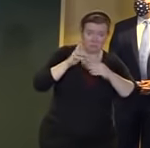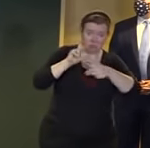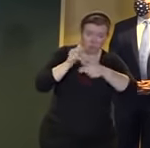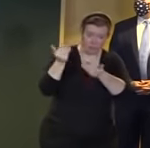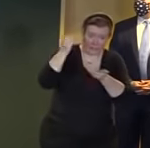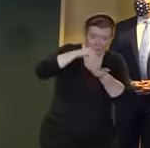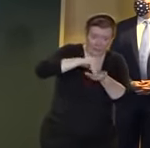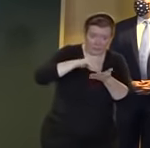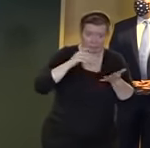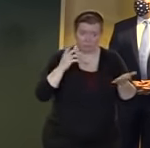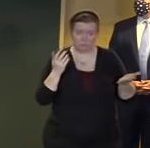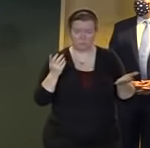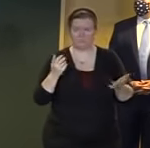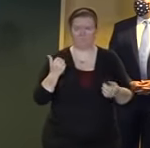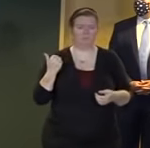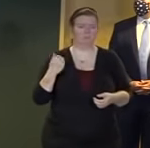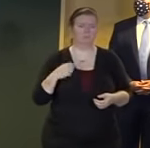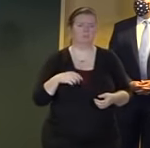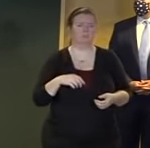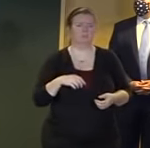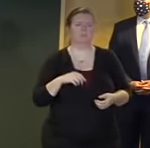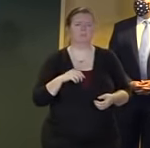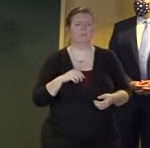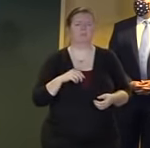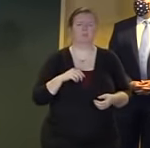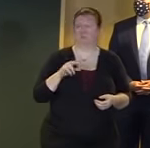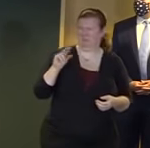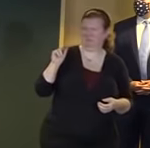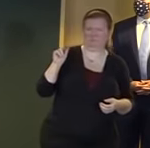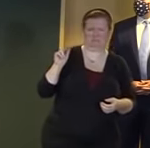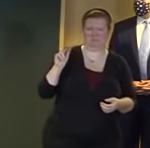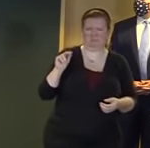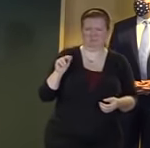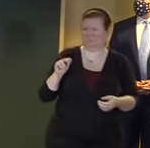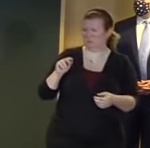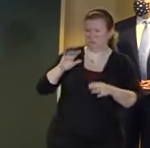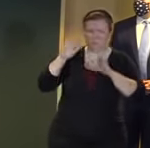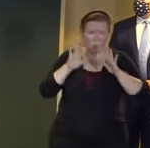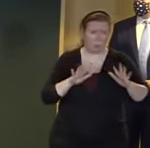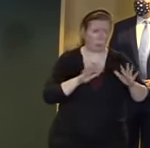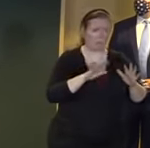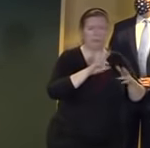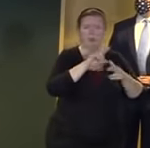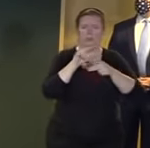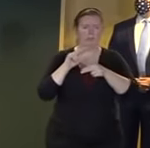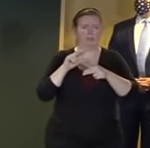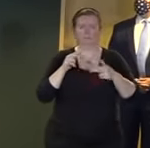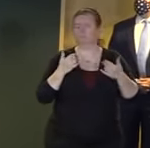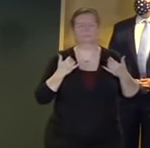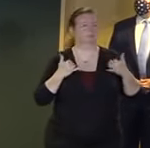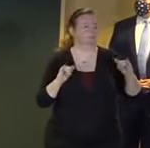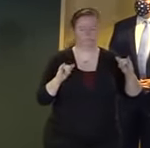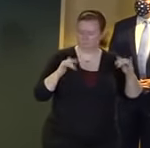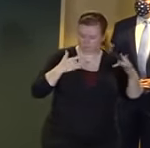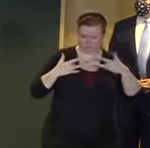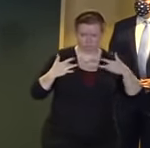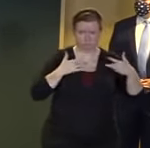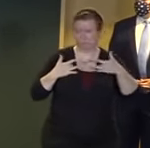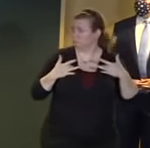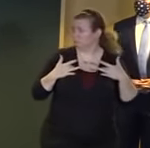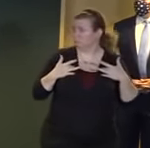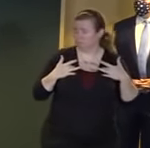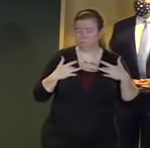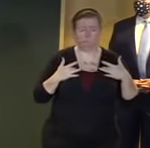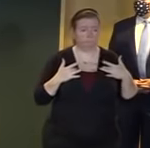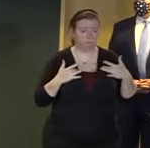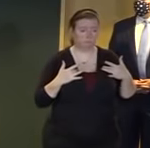concerned about this storm sufficiently regardless of what the what the category is that we that we're here today with the warnings we have i'm less